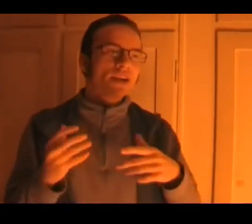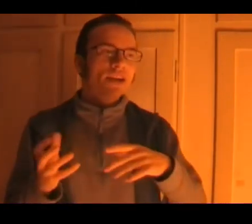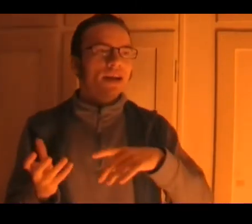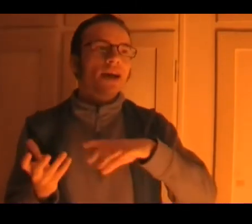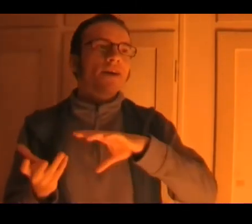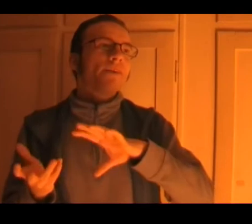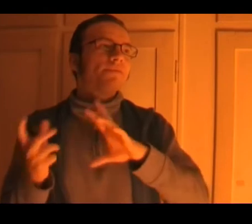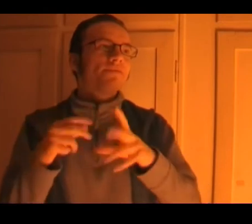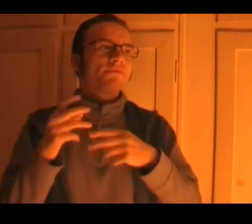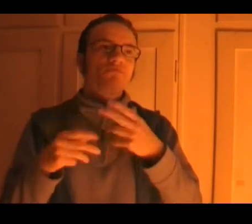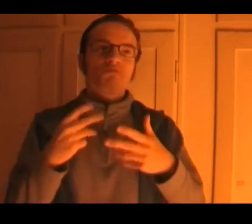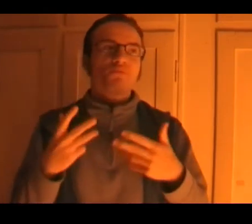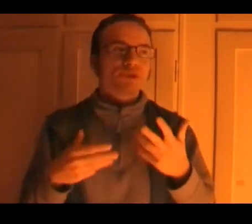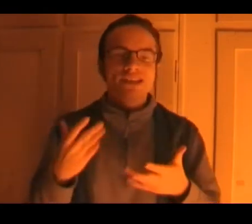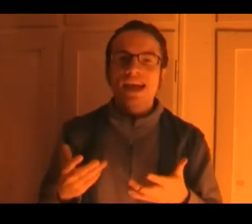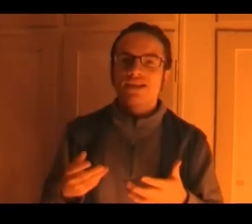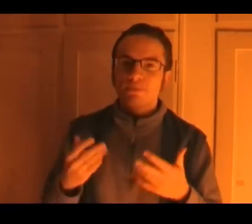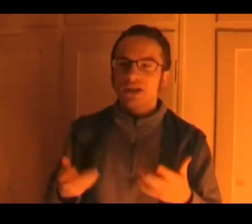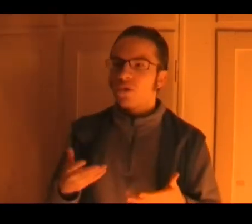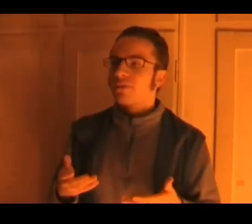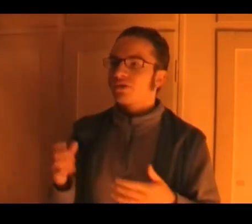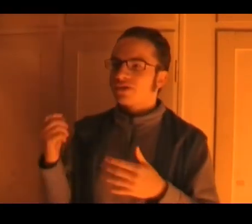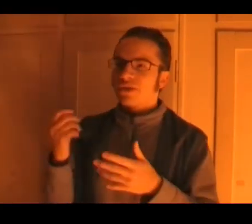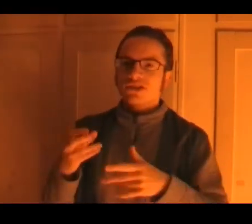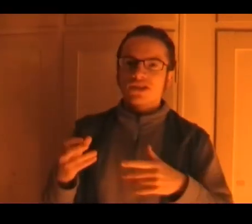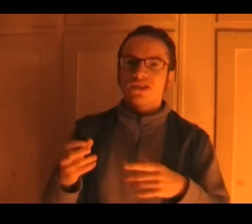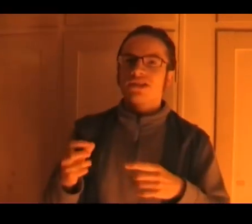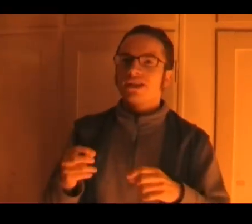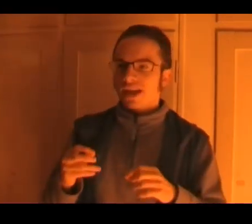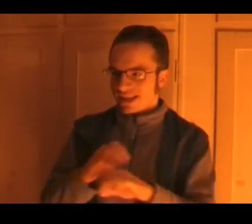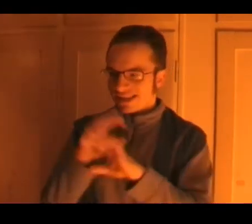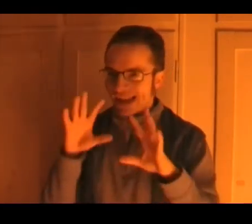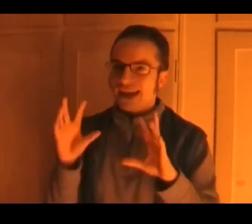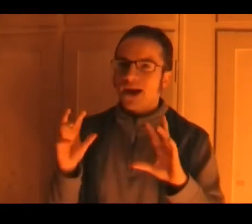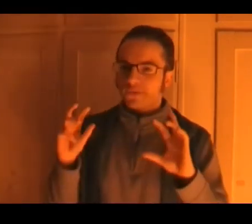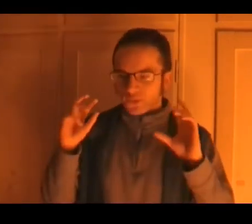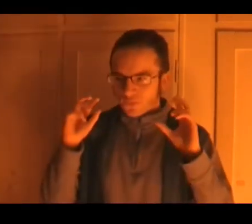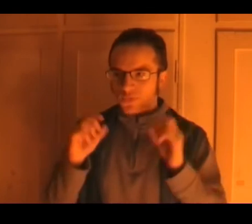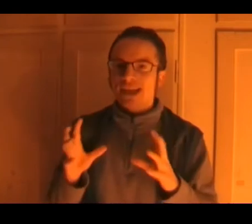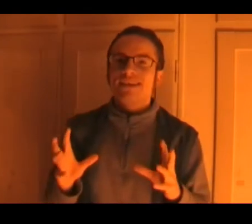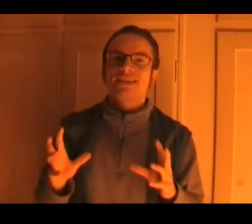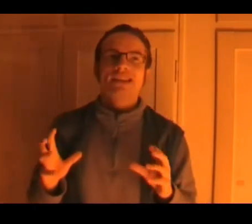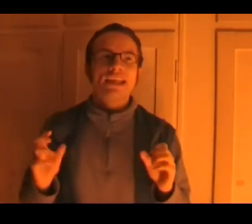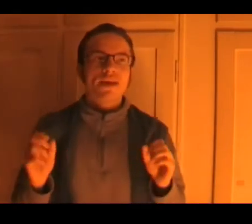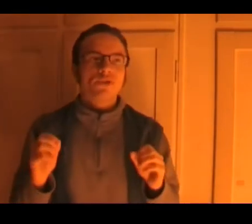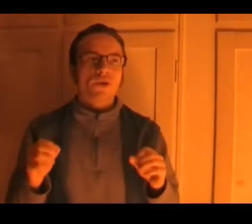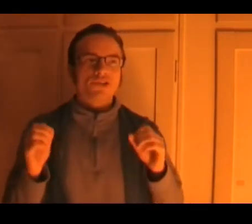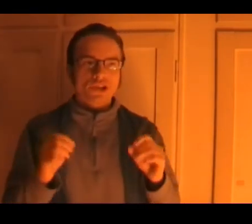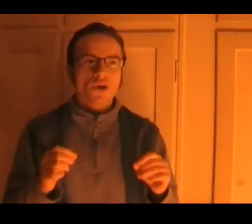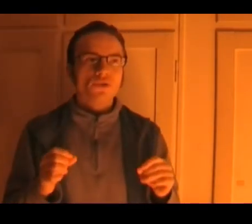pretend to be normal so that she doesn't stand out ridiculously everywhere she goes